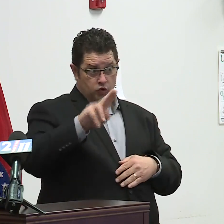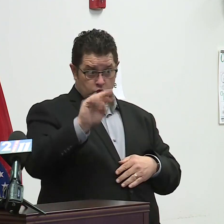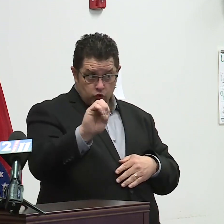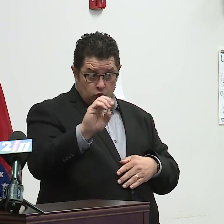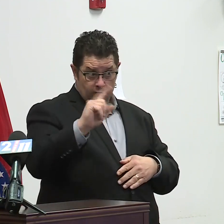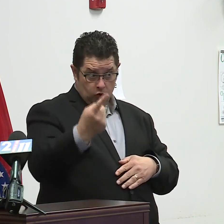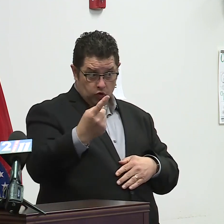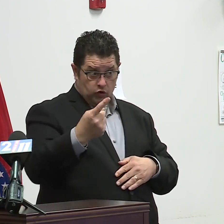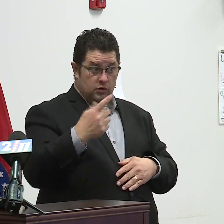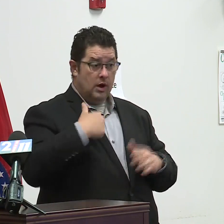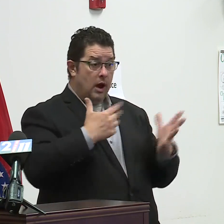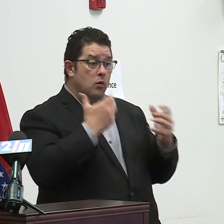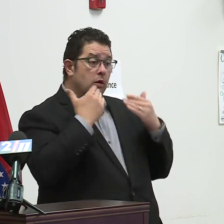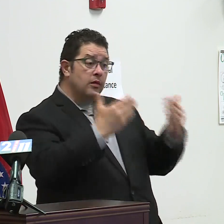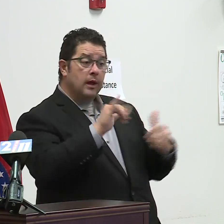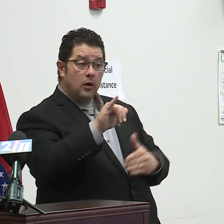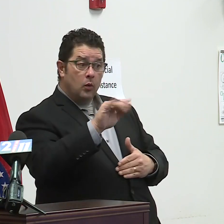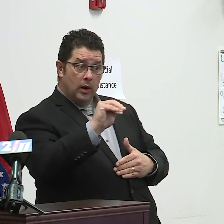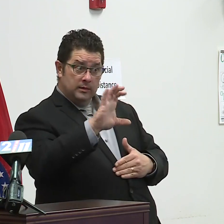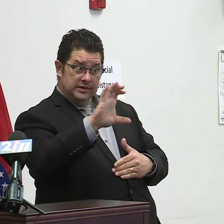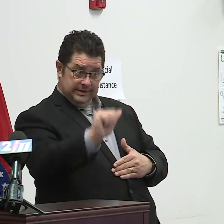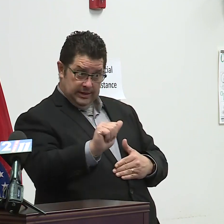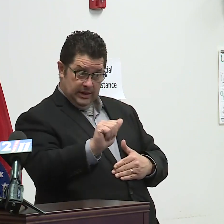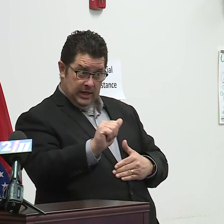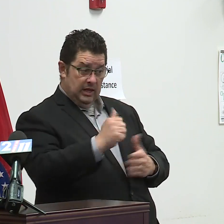working with our staff to produce those guidelines.